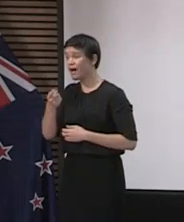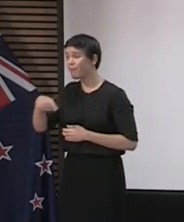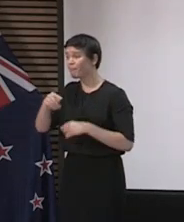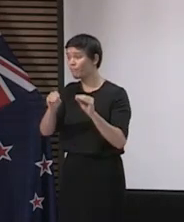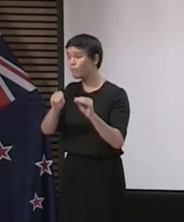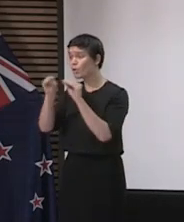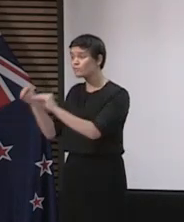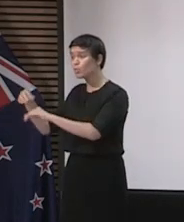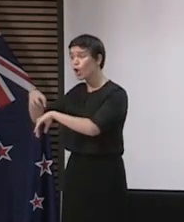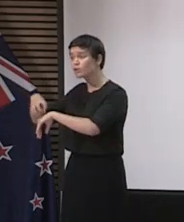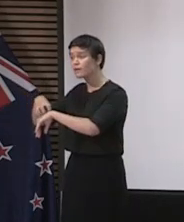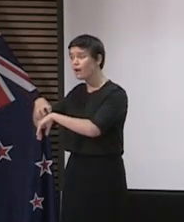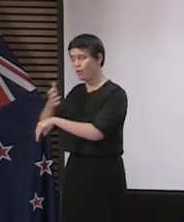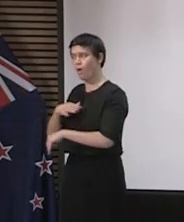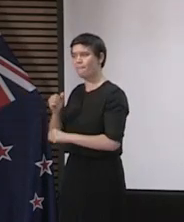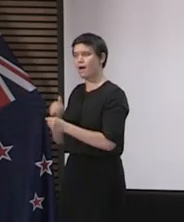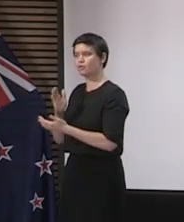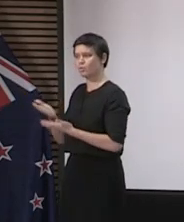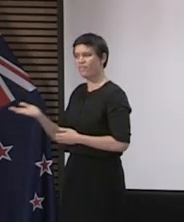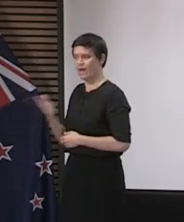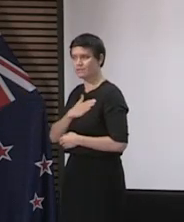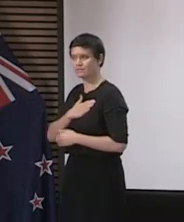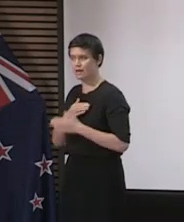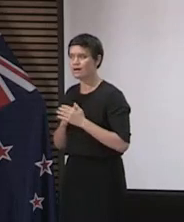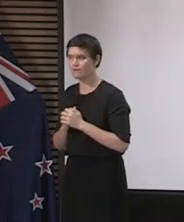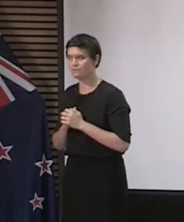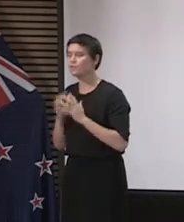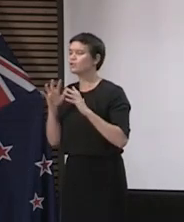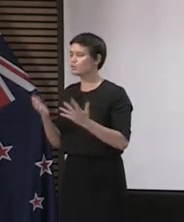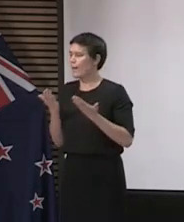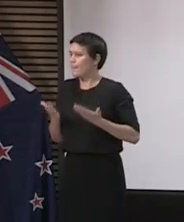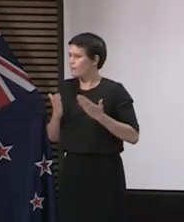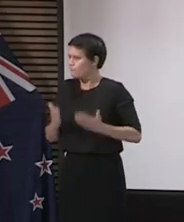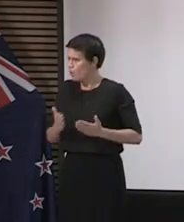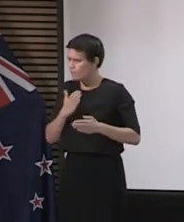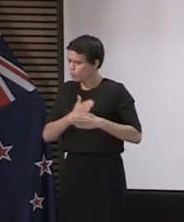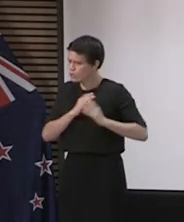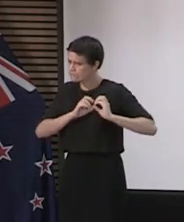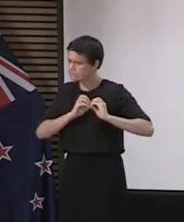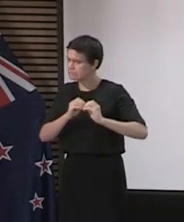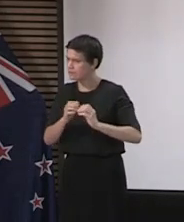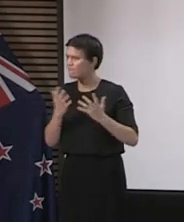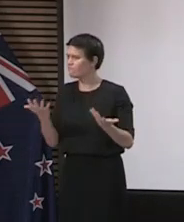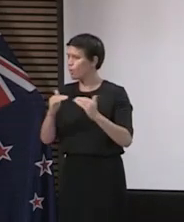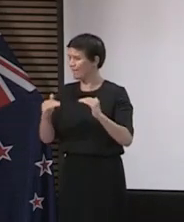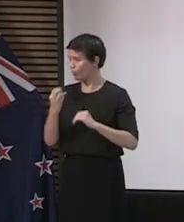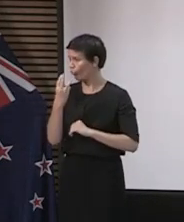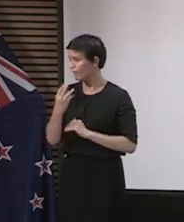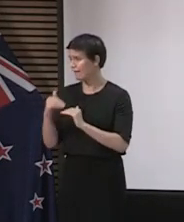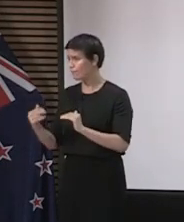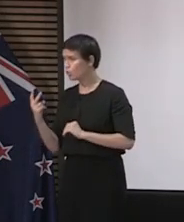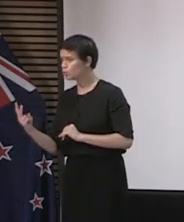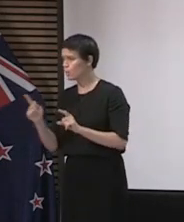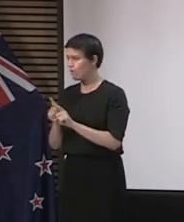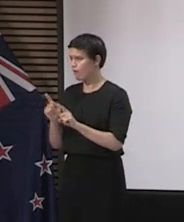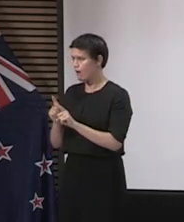Aged Care Association to look at a piece of work as we move through Alert Level 3 and into Alert Level 2 as to what we really